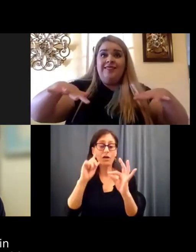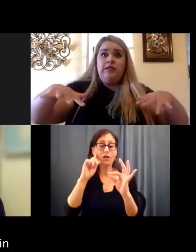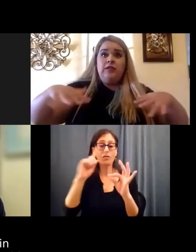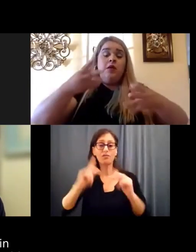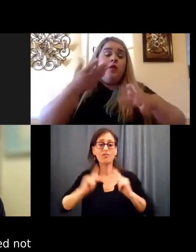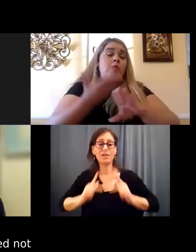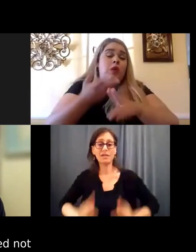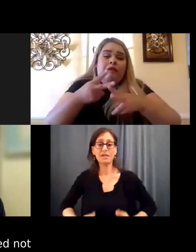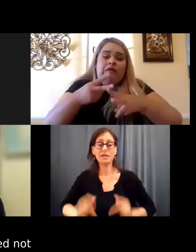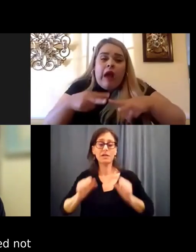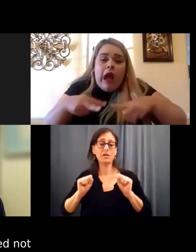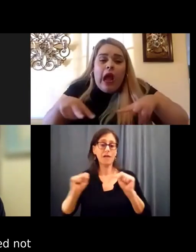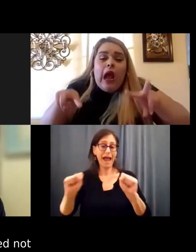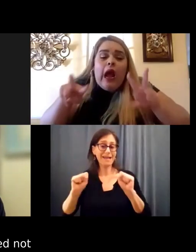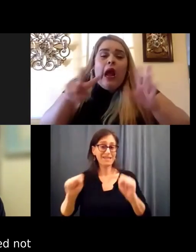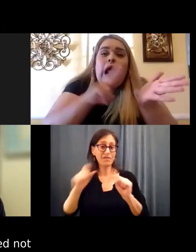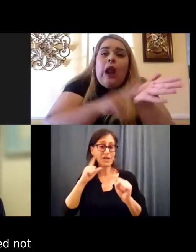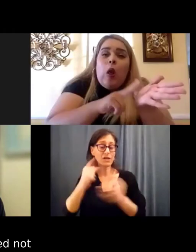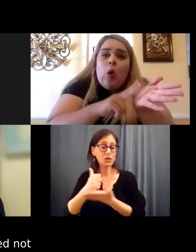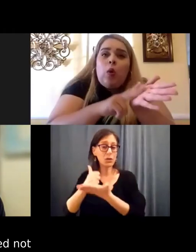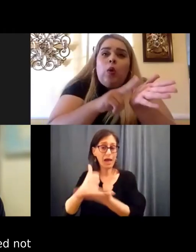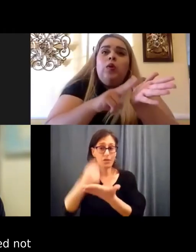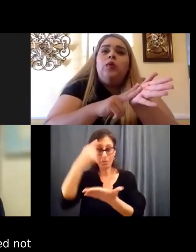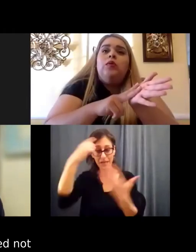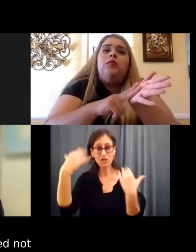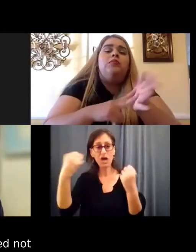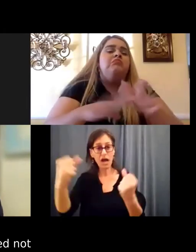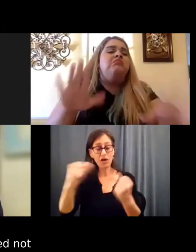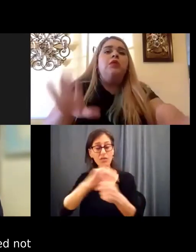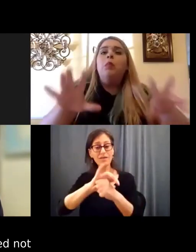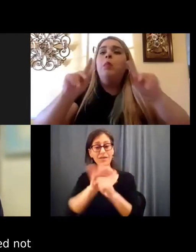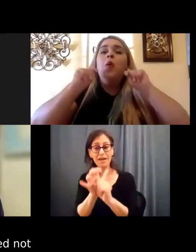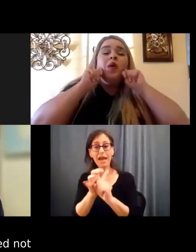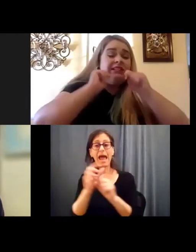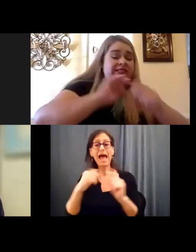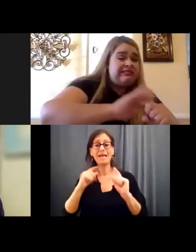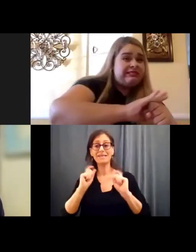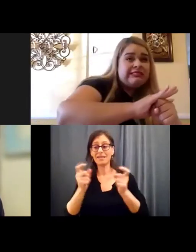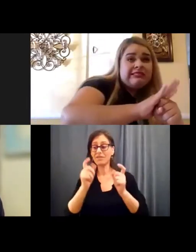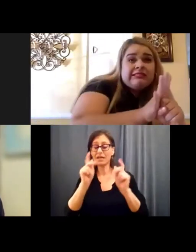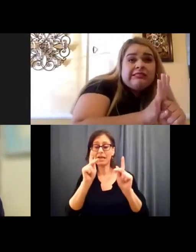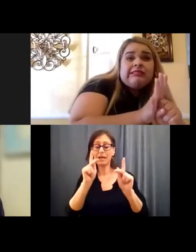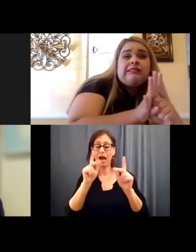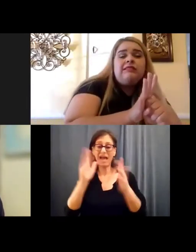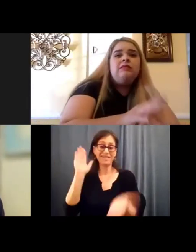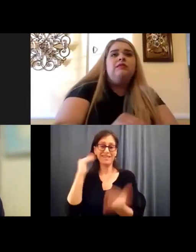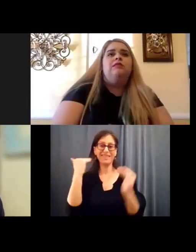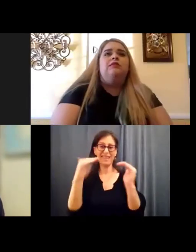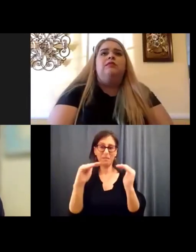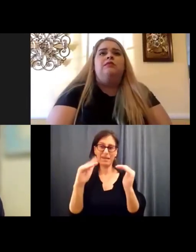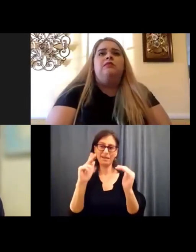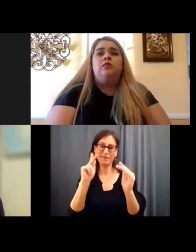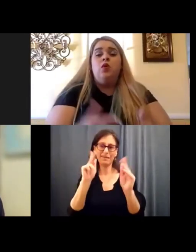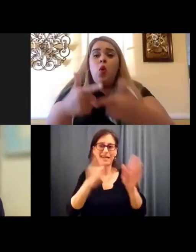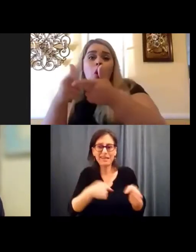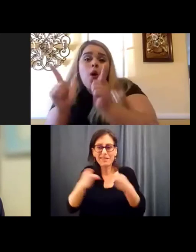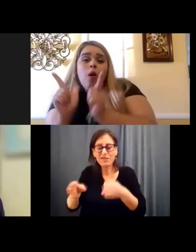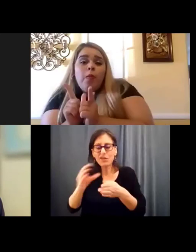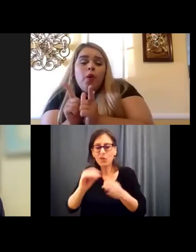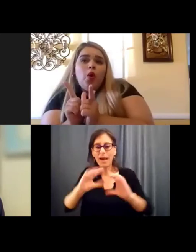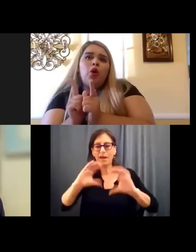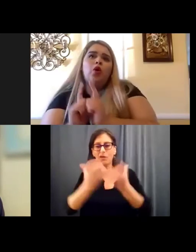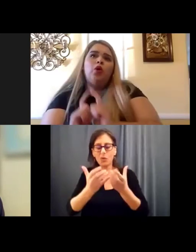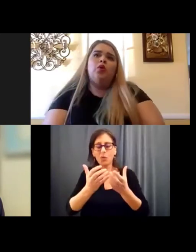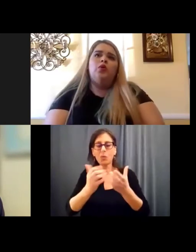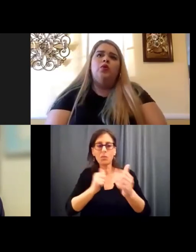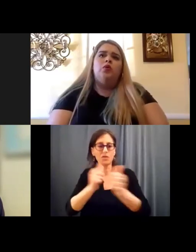mental health. And yet the pandemic has limited not only individuals, but group sports. In this current climate, accessing mental